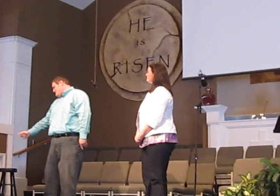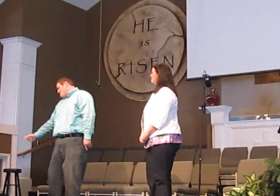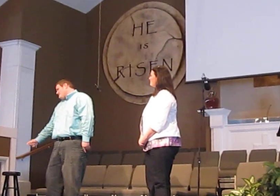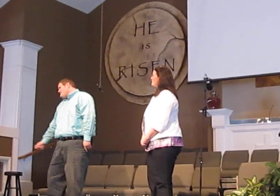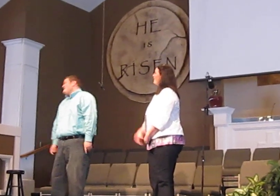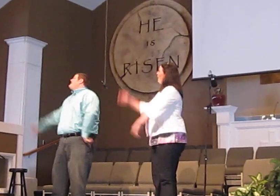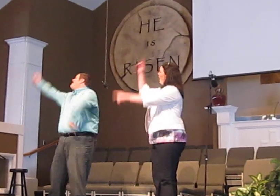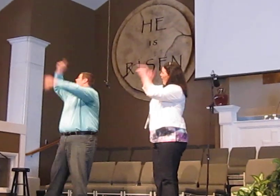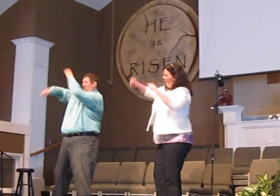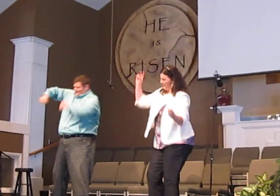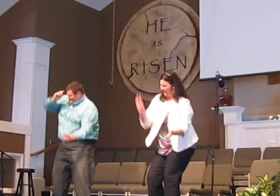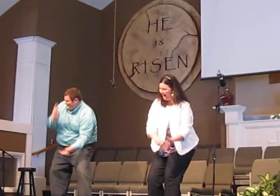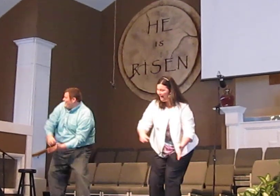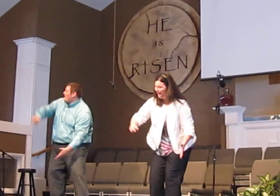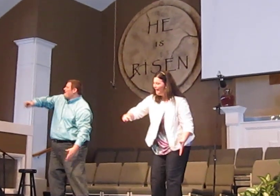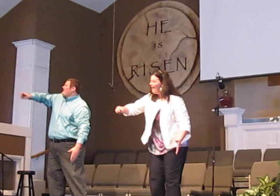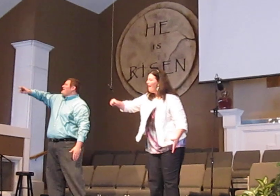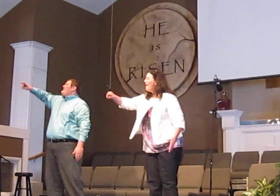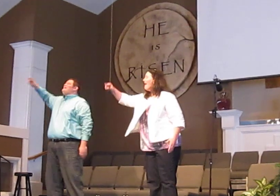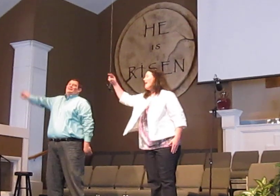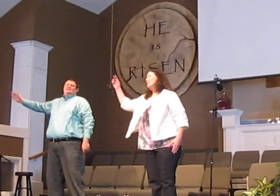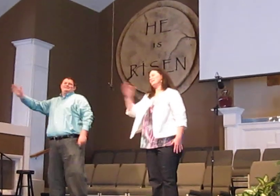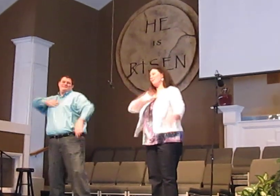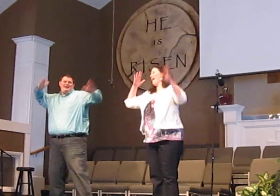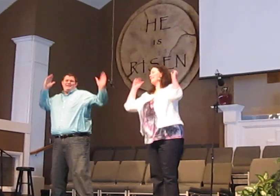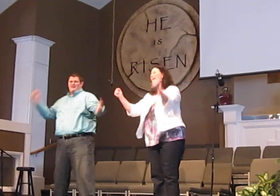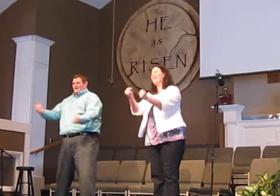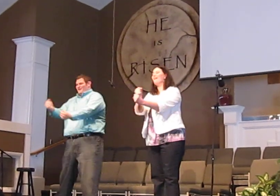And the rain in rain was my love